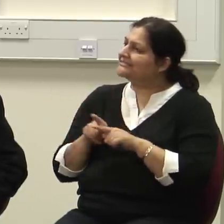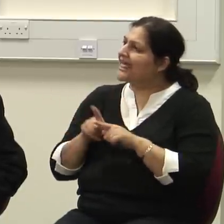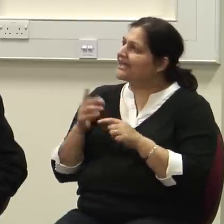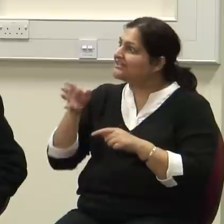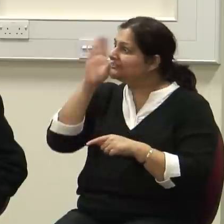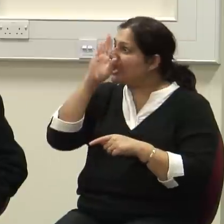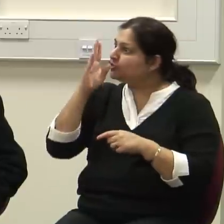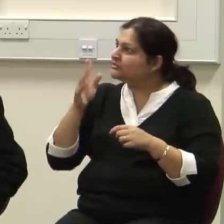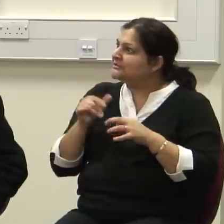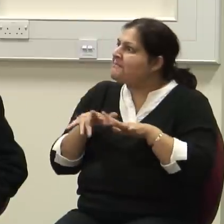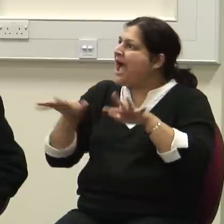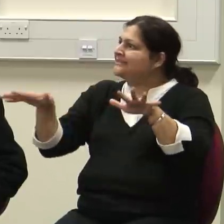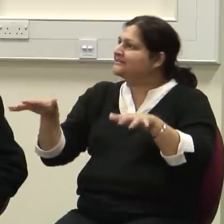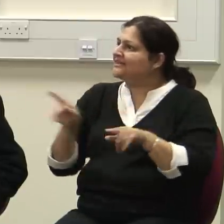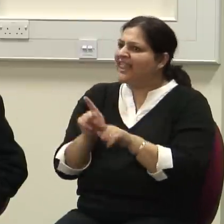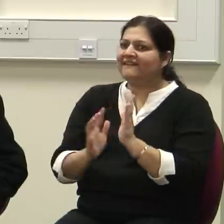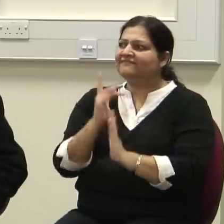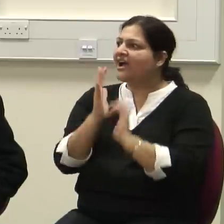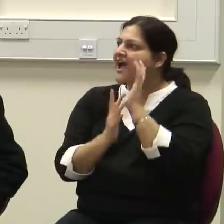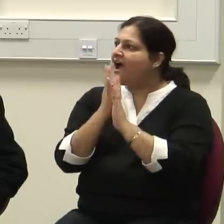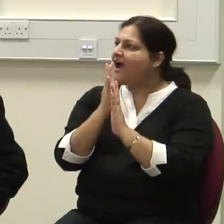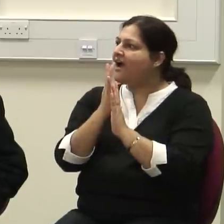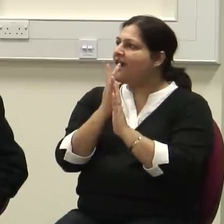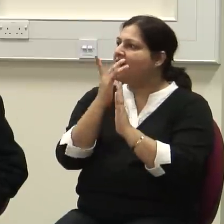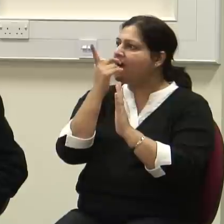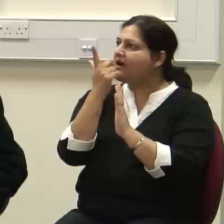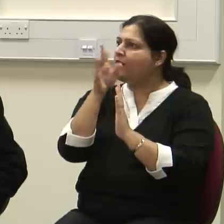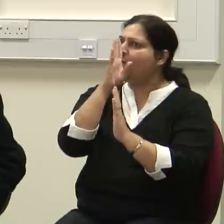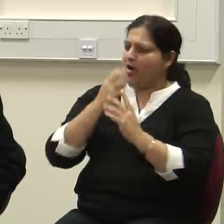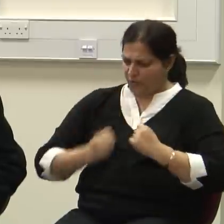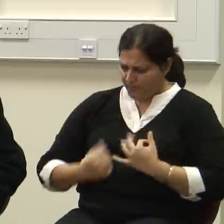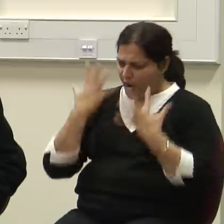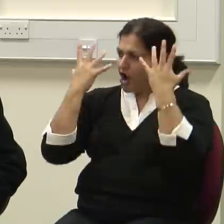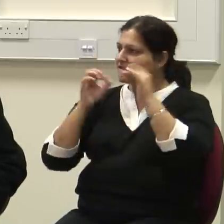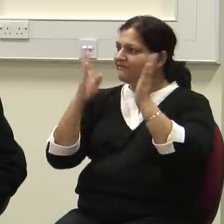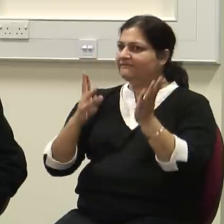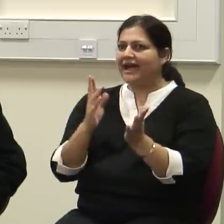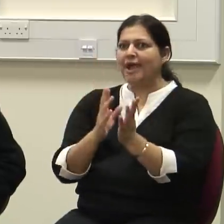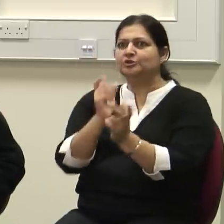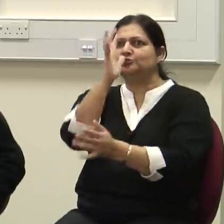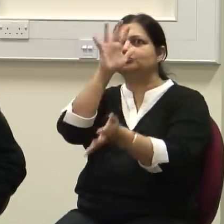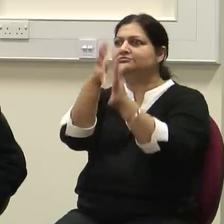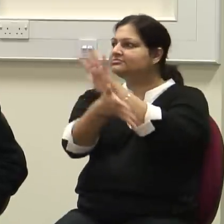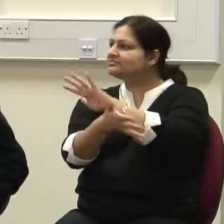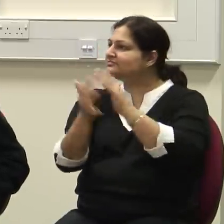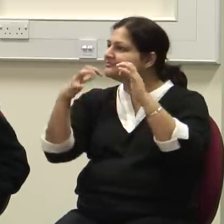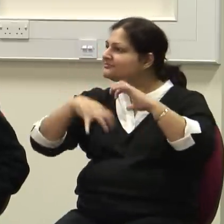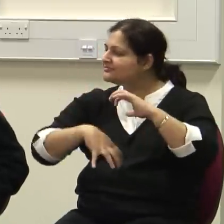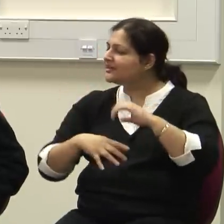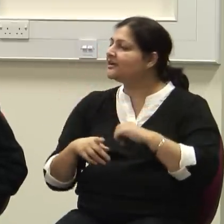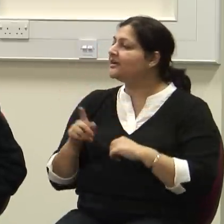It can warm you, and it can burn down your house. That's George Washington. Now, as far as capitalism, I have no hesitation